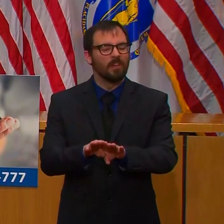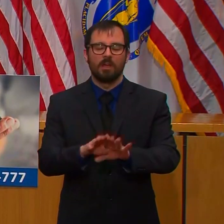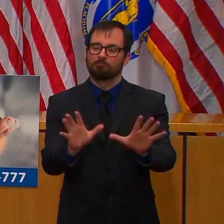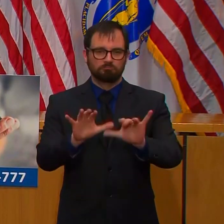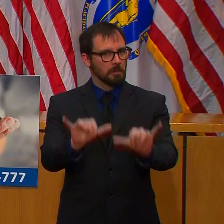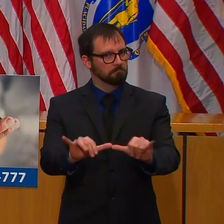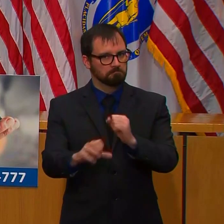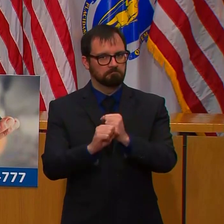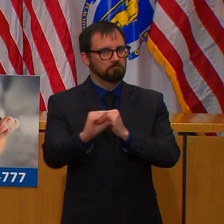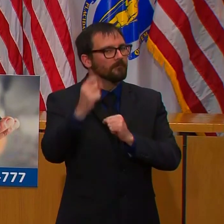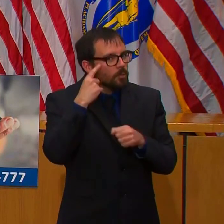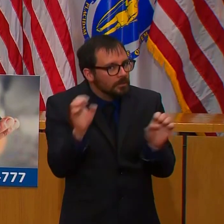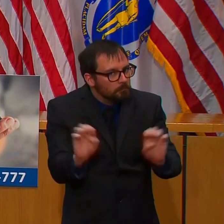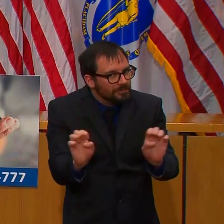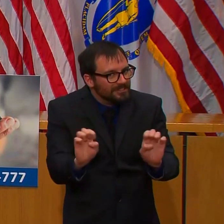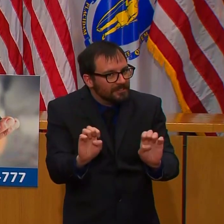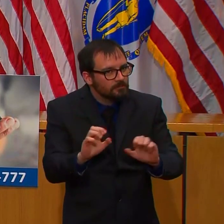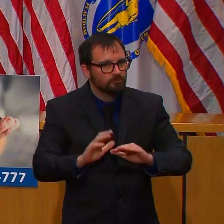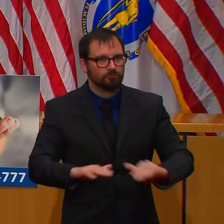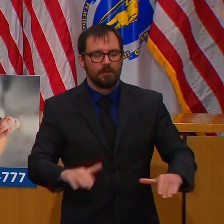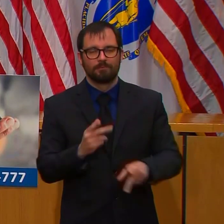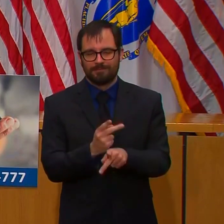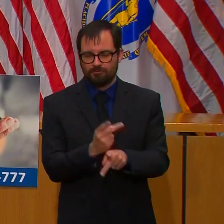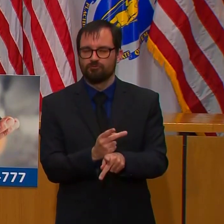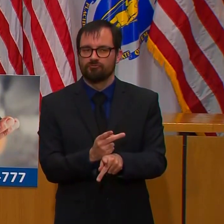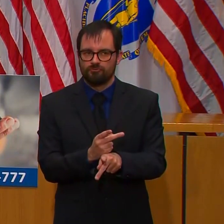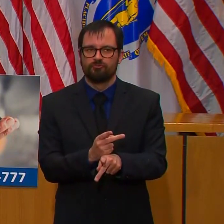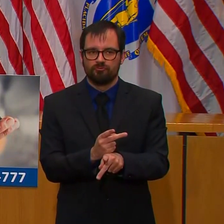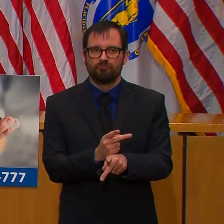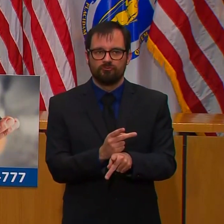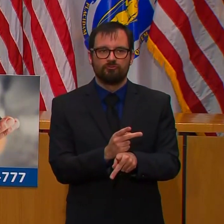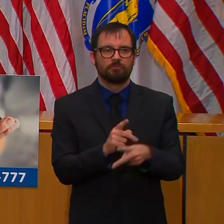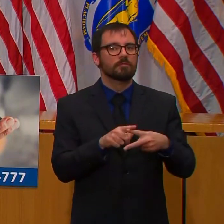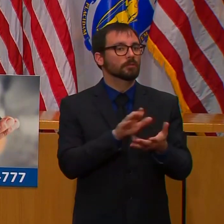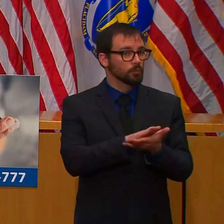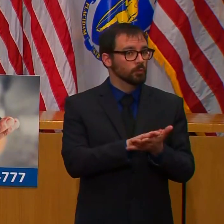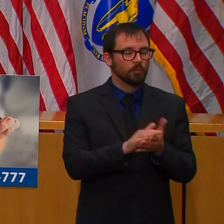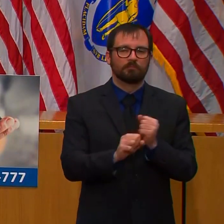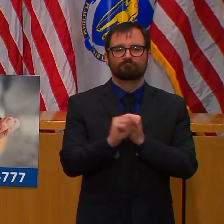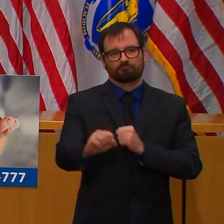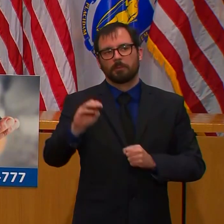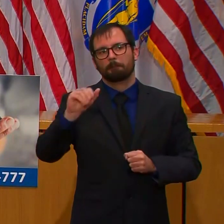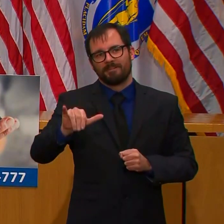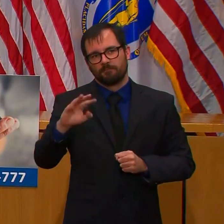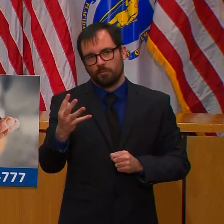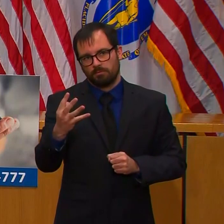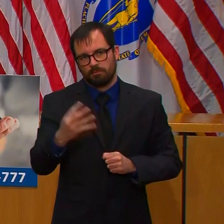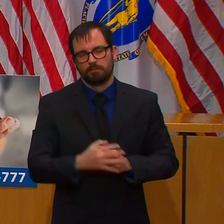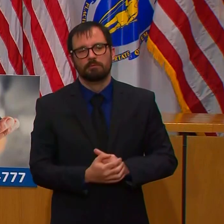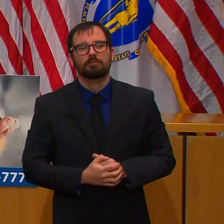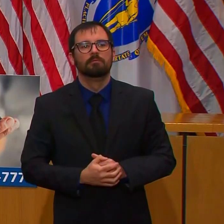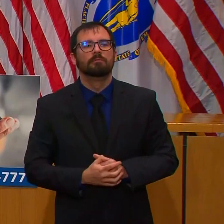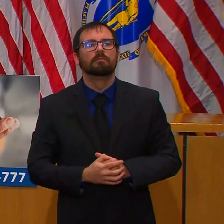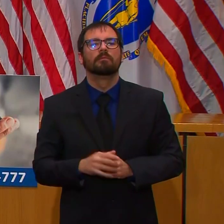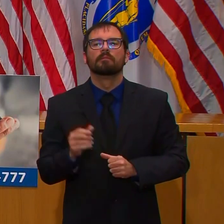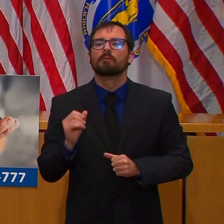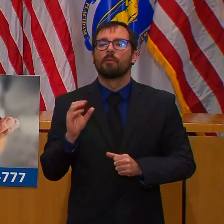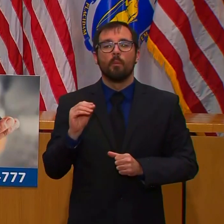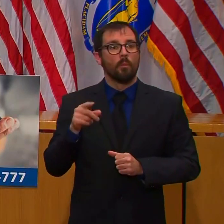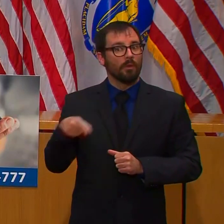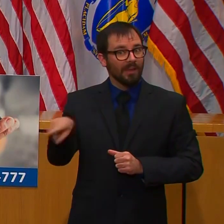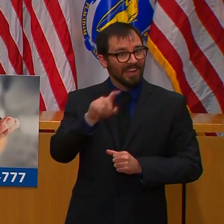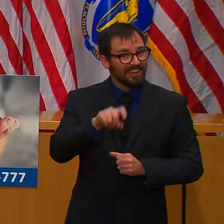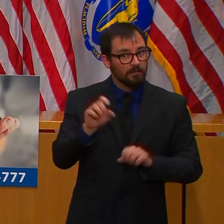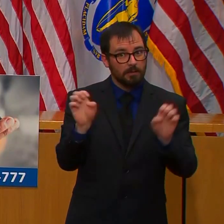of exempt emergency child care providers. I would also want to mention and remind folks that many of the services offered by the